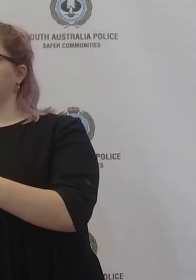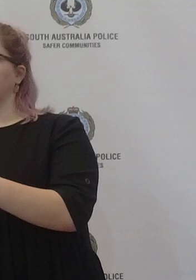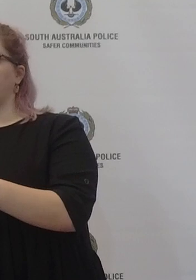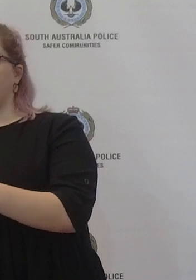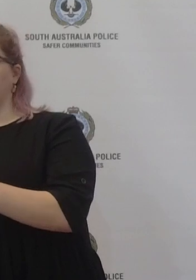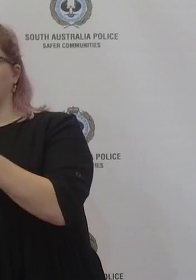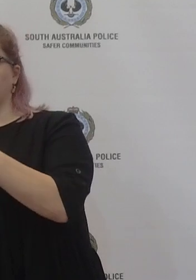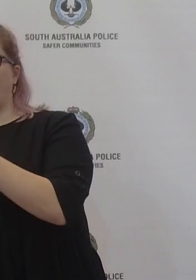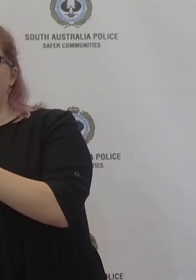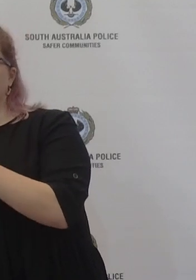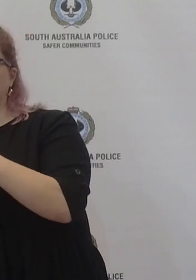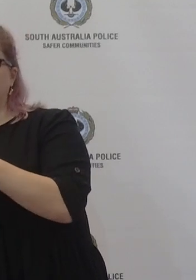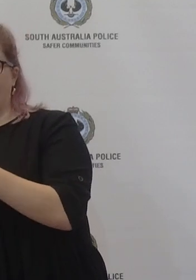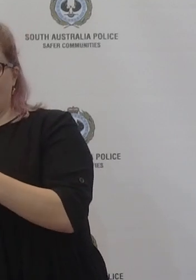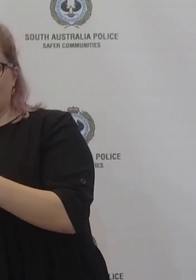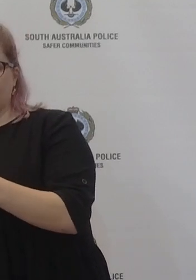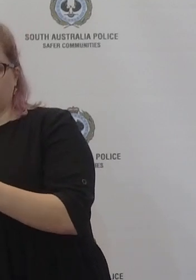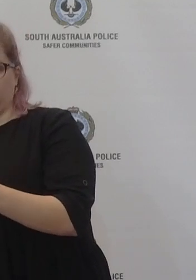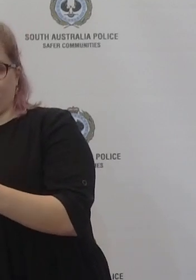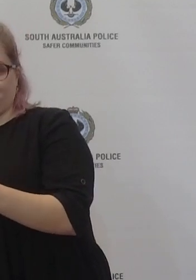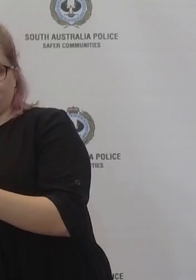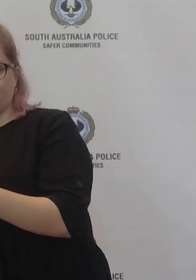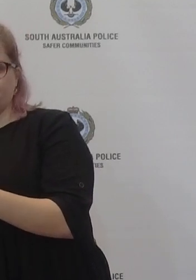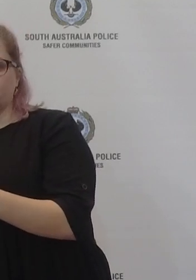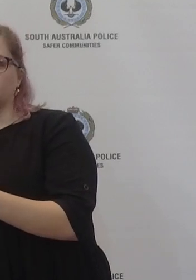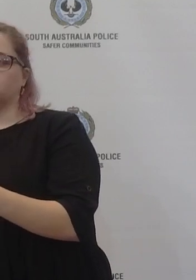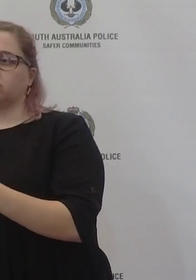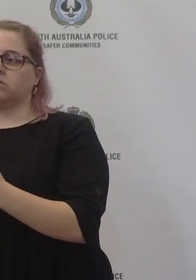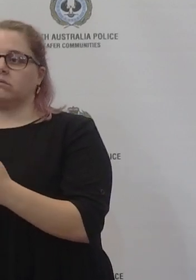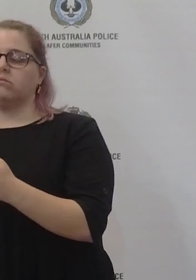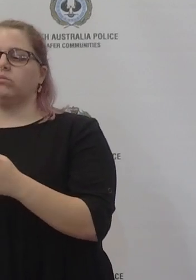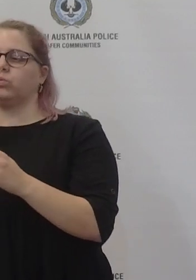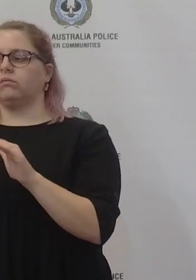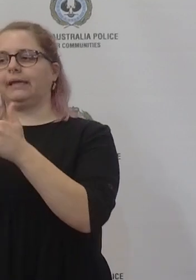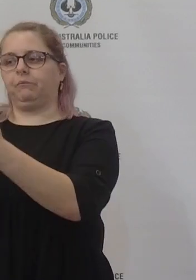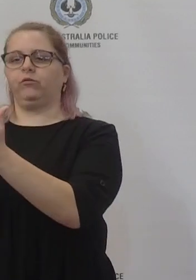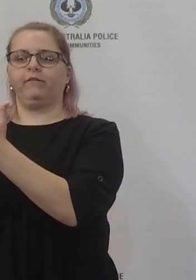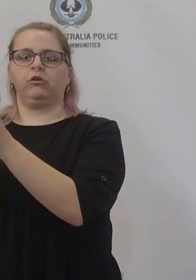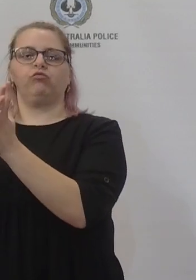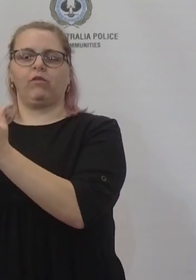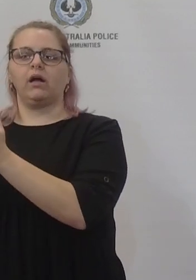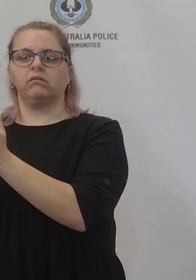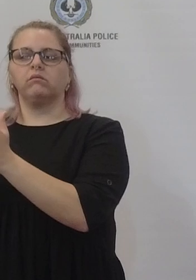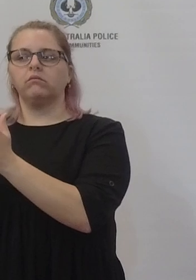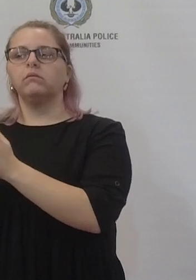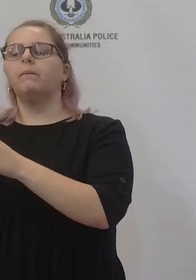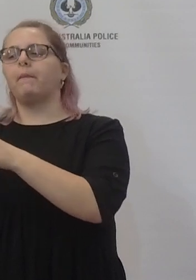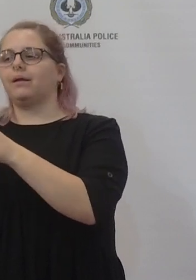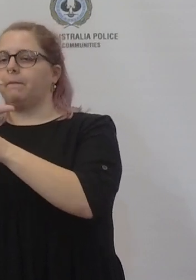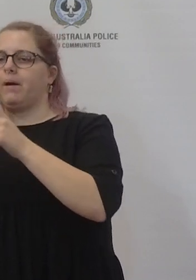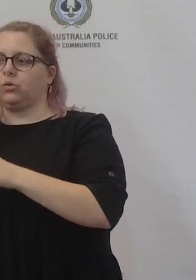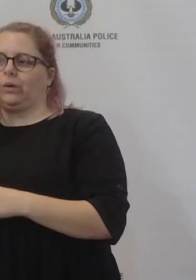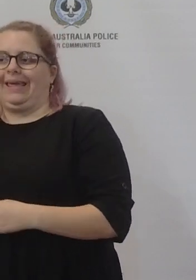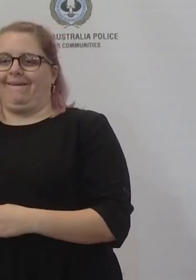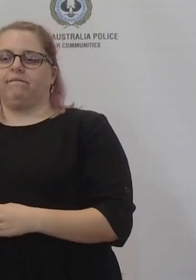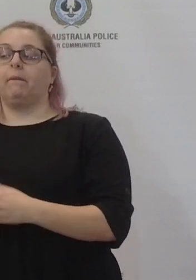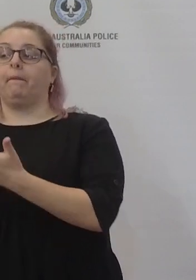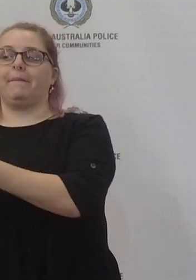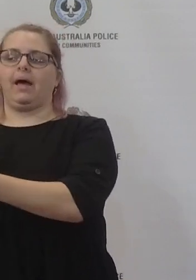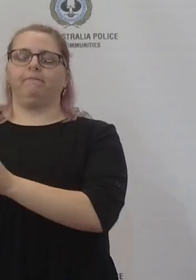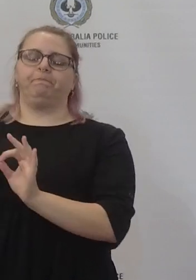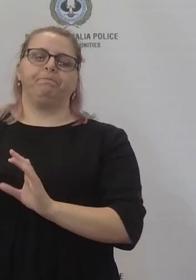own expense? No, no, we'll provide those and masks. Difficult to find relief teachers at the moment in schools, is that sort of a motivating